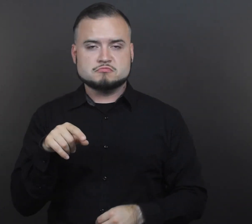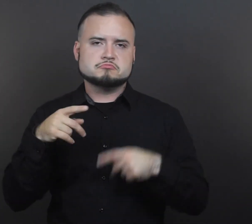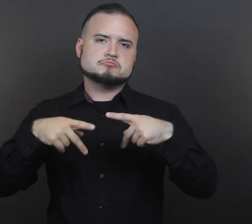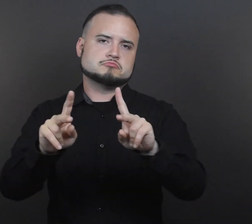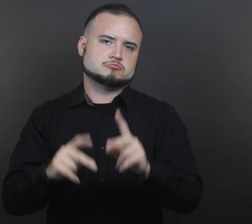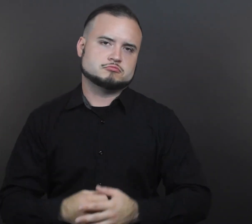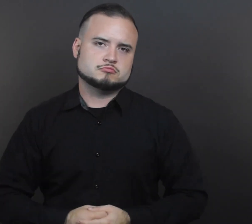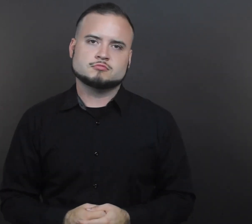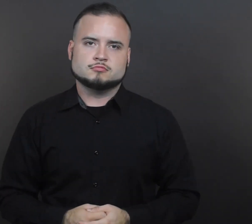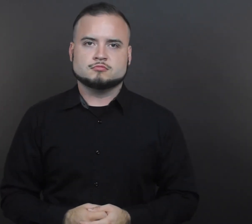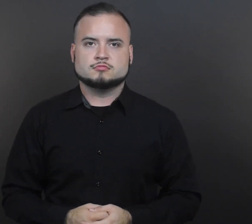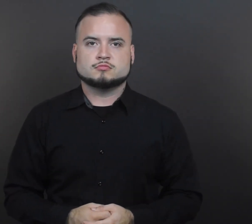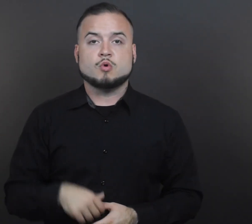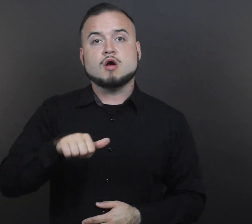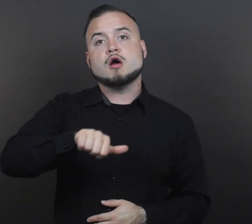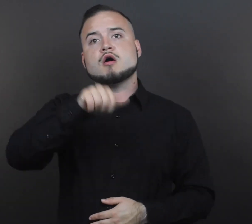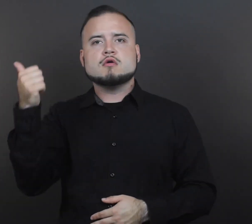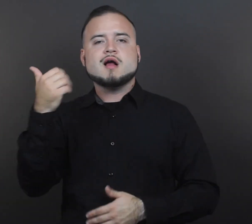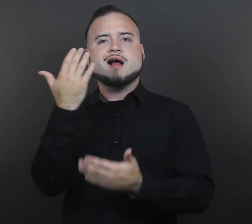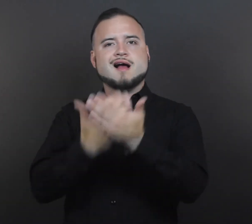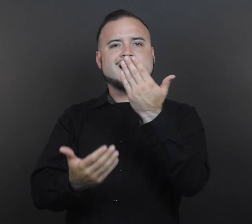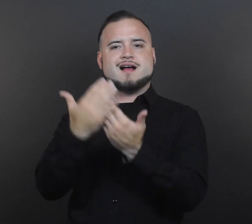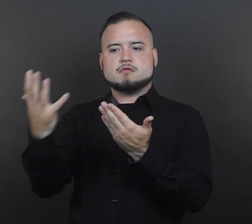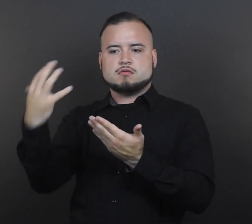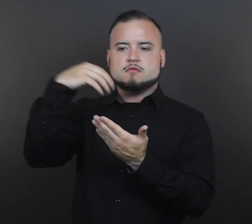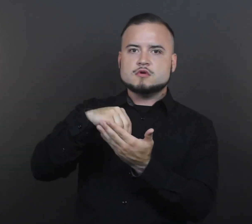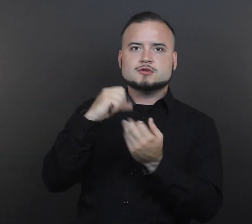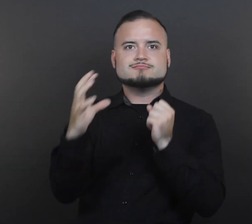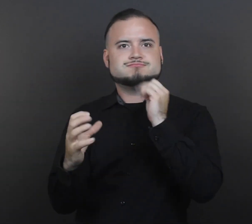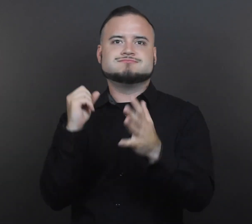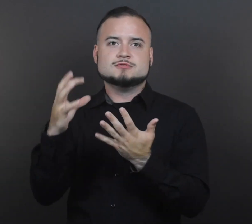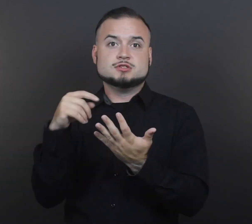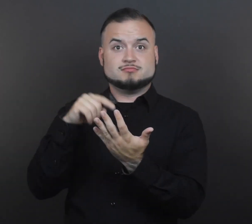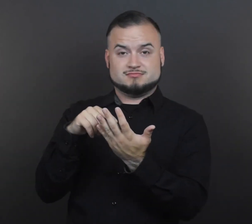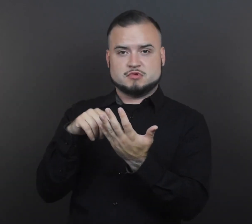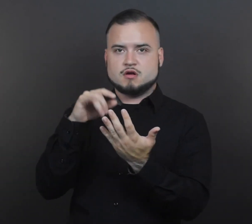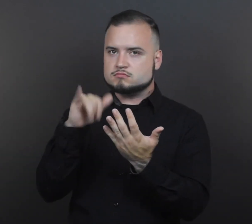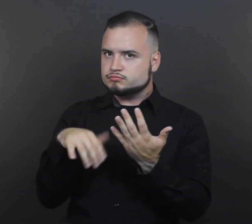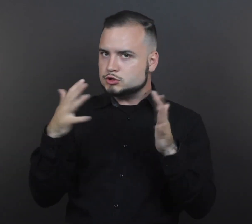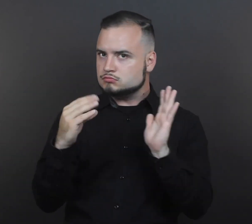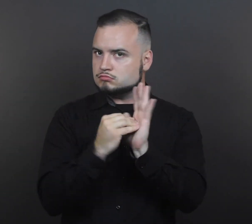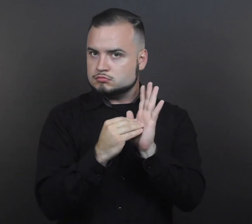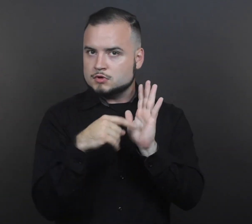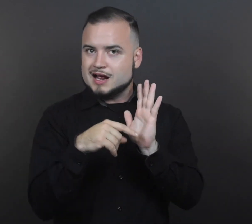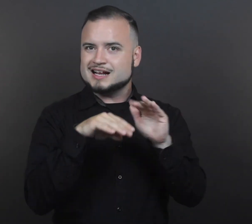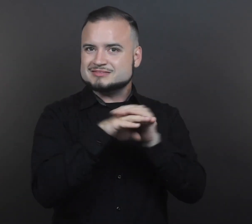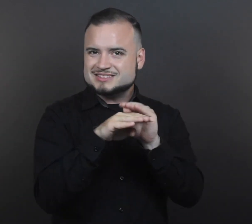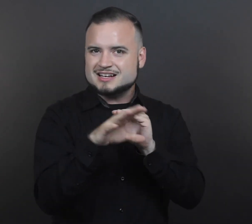Any other manually coded supports listed in the Accessibility and Accommodations Supplement may be provided